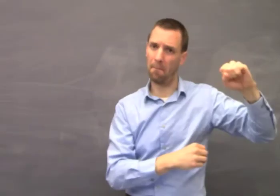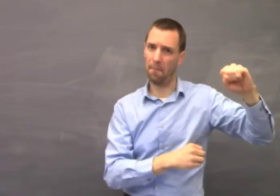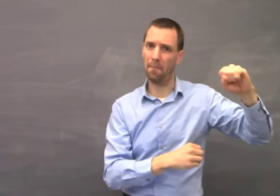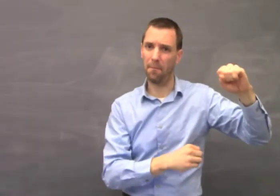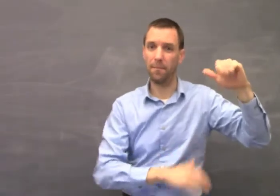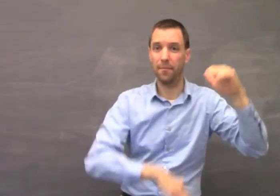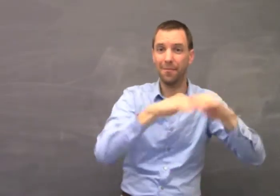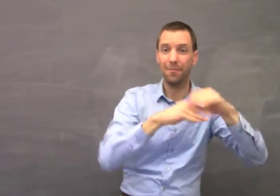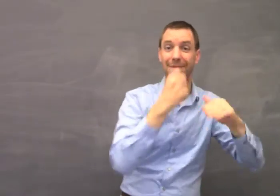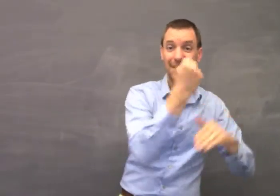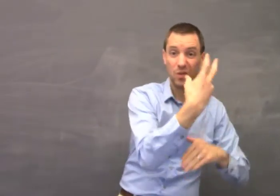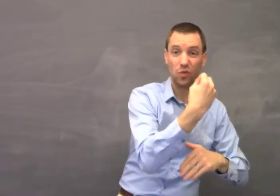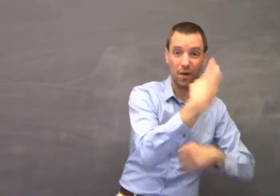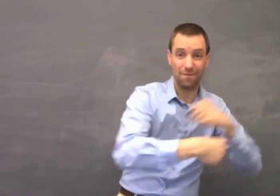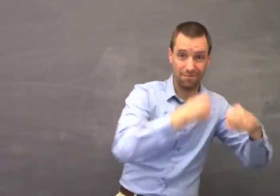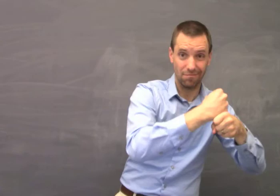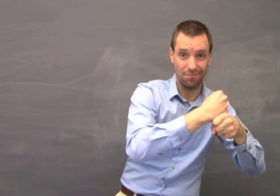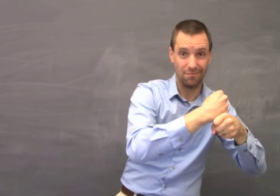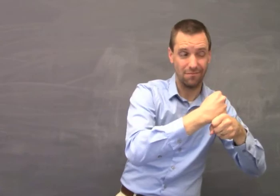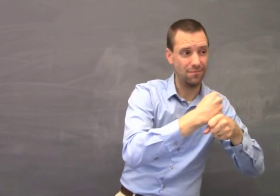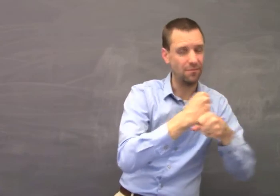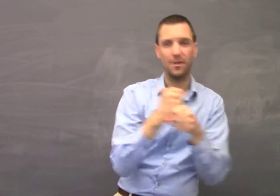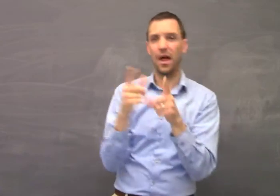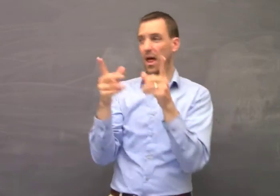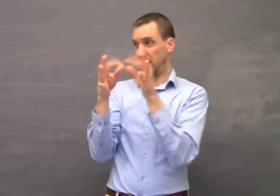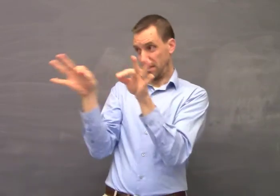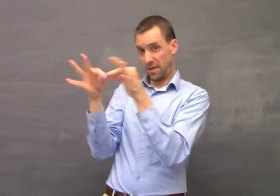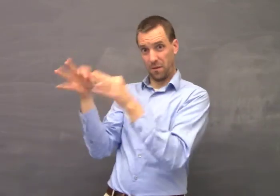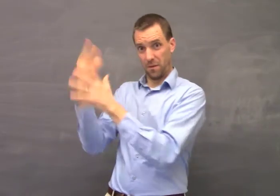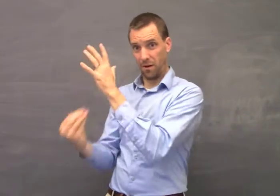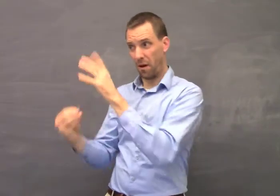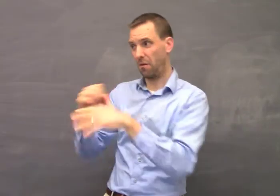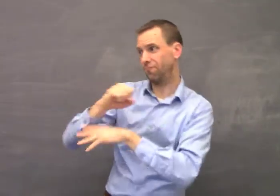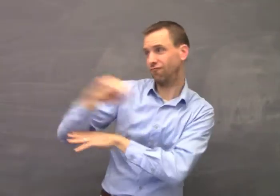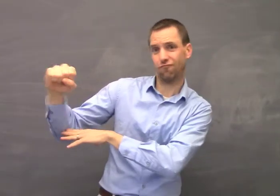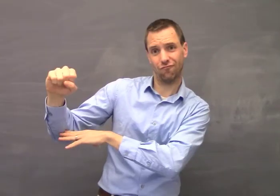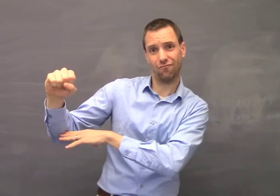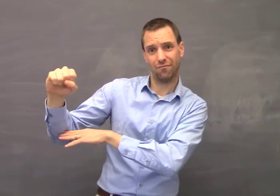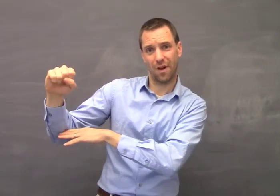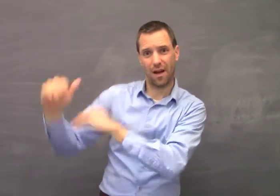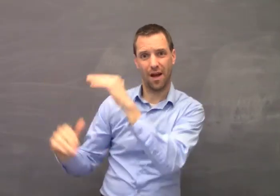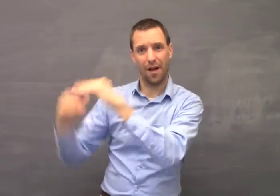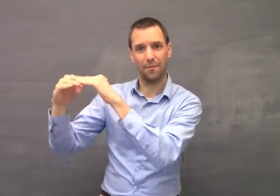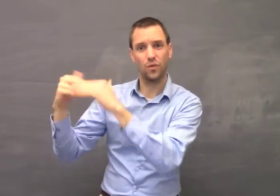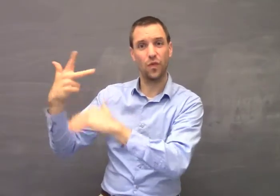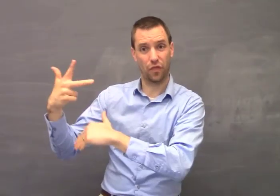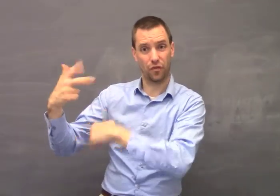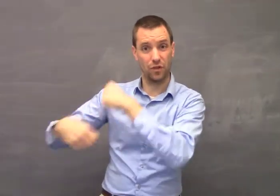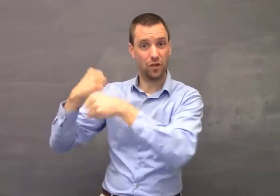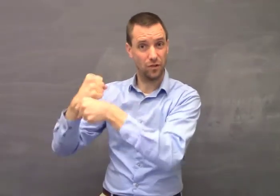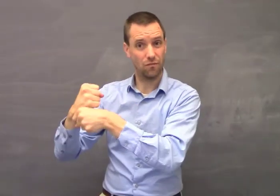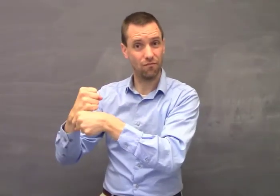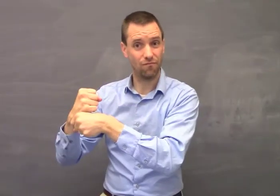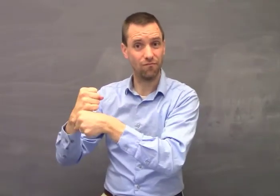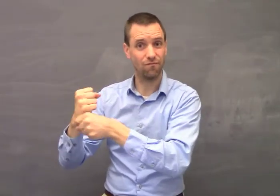the absence of auditory access for up to 12 years, or in the absence of language access for up to three years.